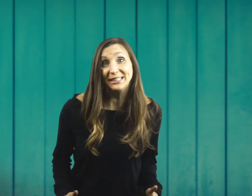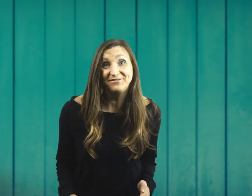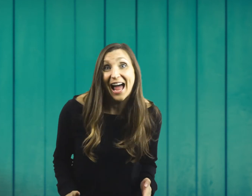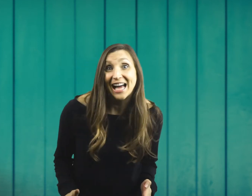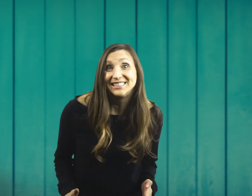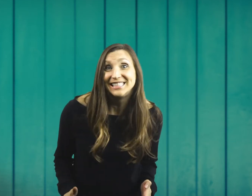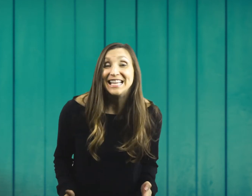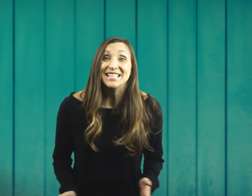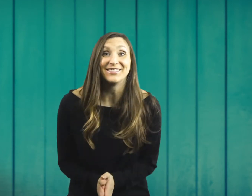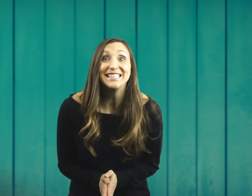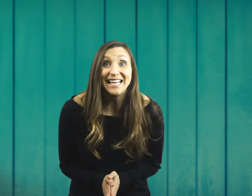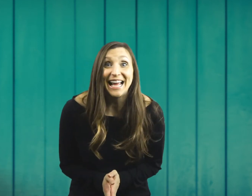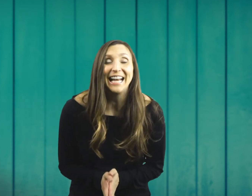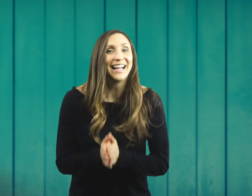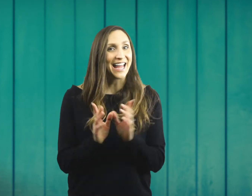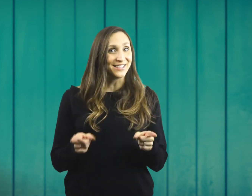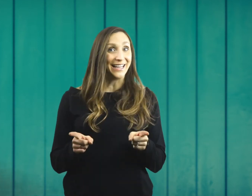really fast. So let's sing it and do it.